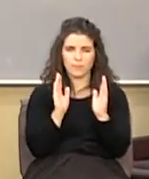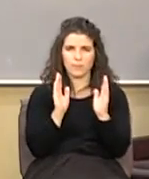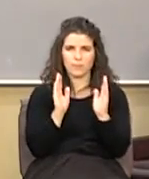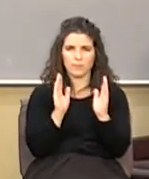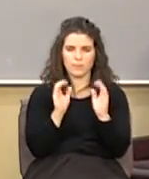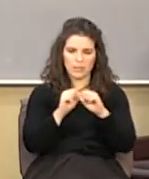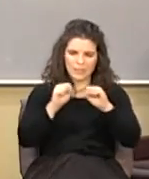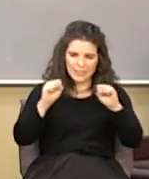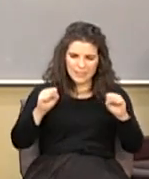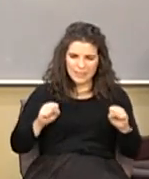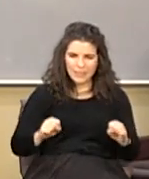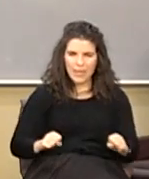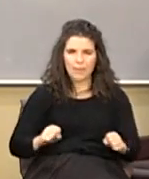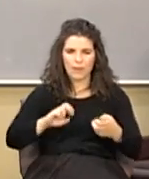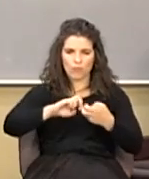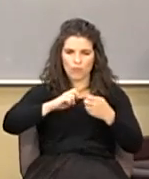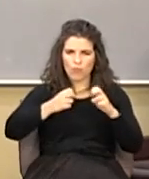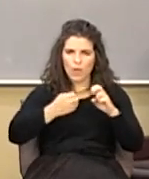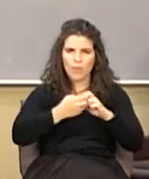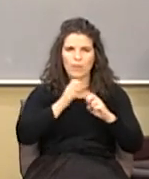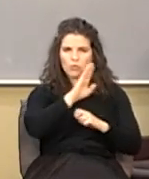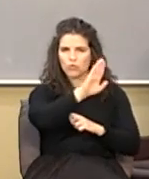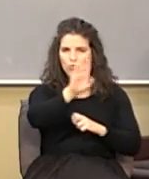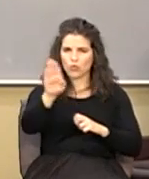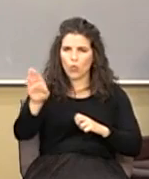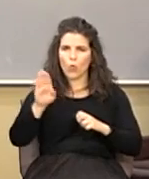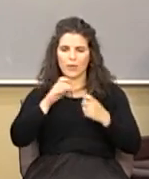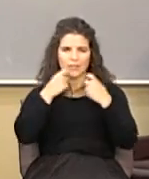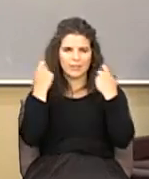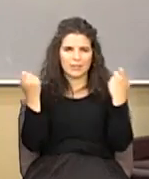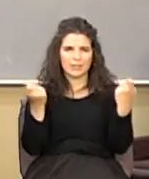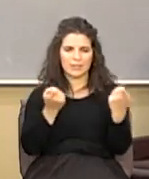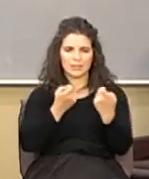the systemic problem is in your sin nature